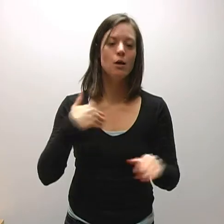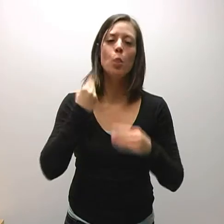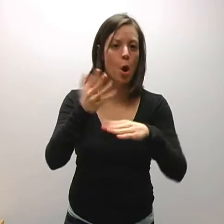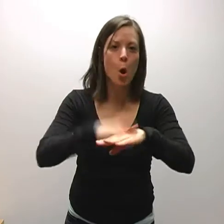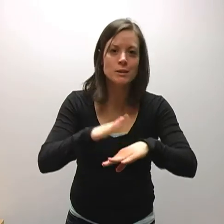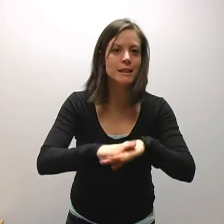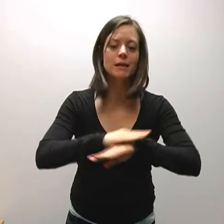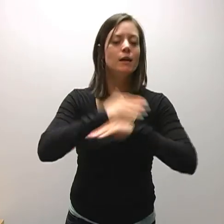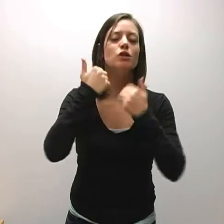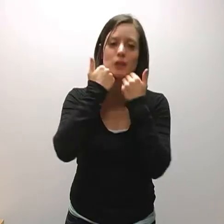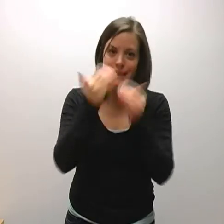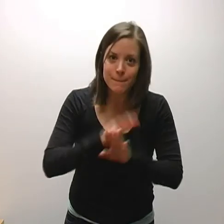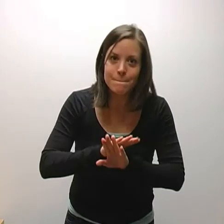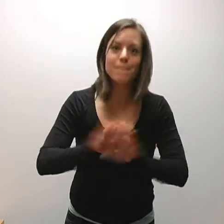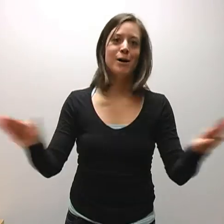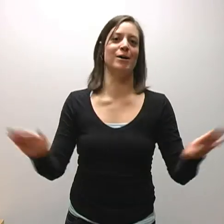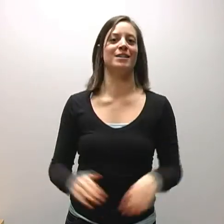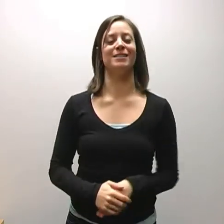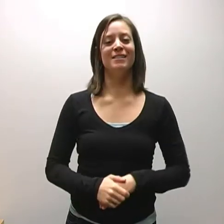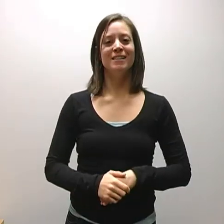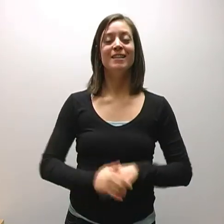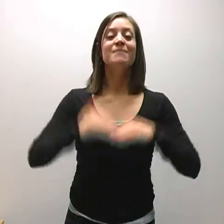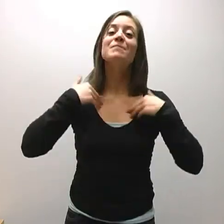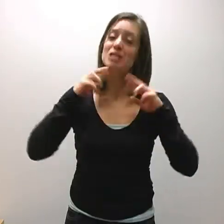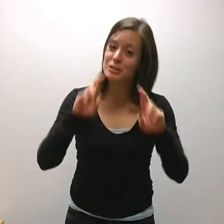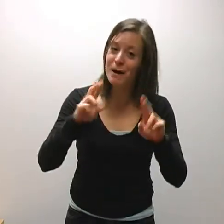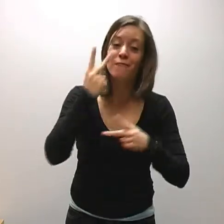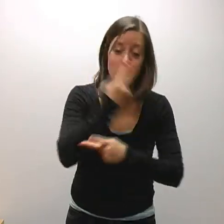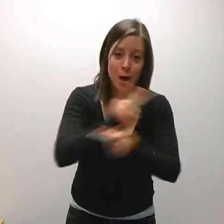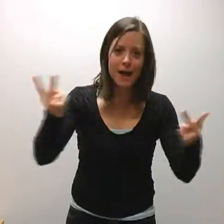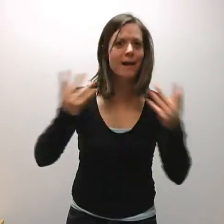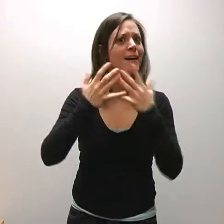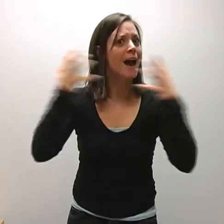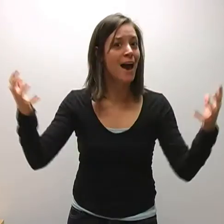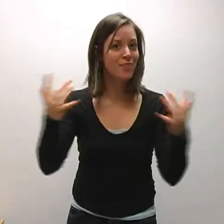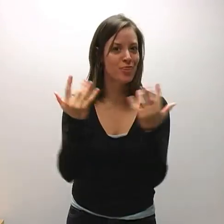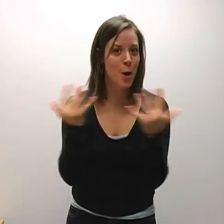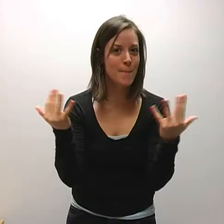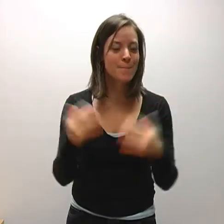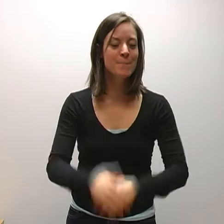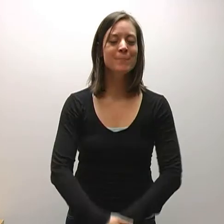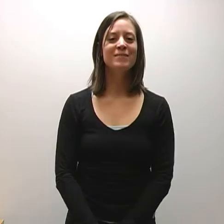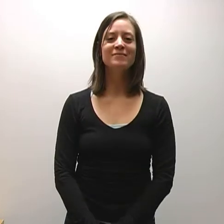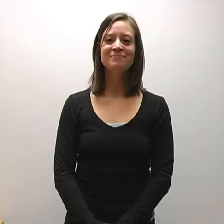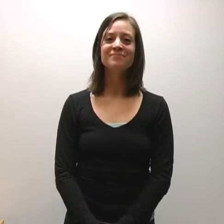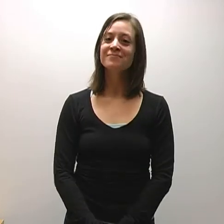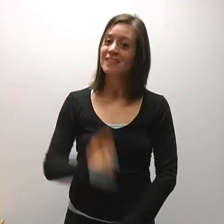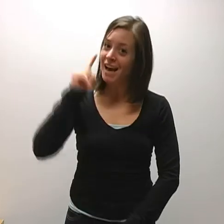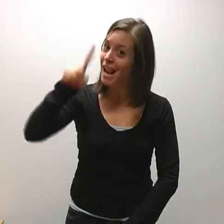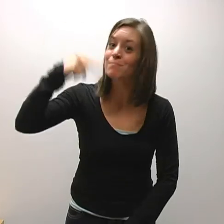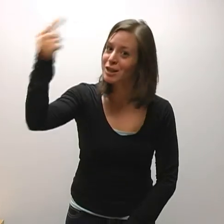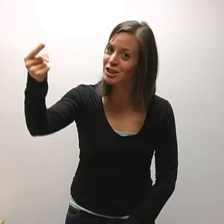and they holding their arms, and they were like, there it is. And that's it.